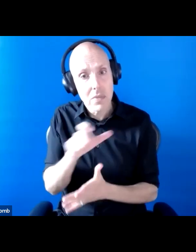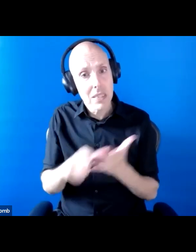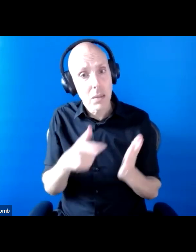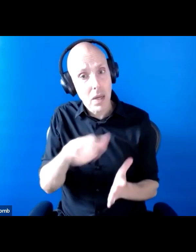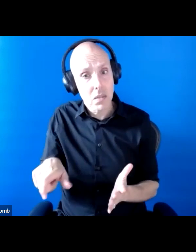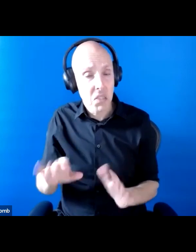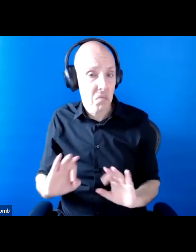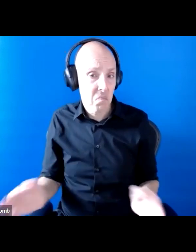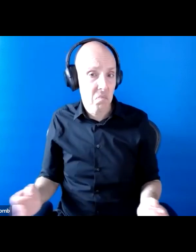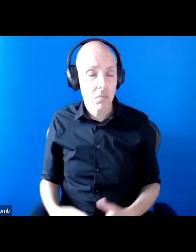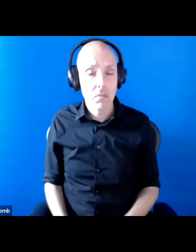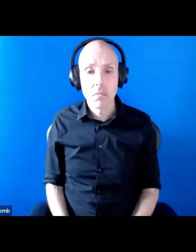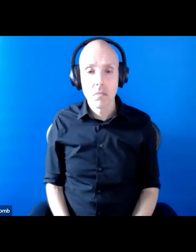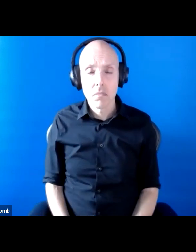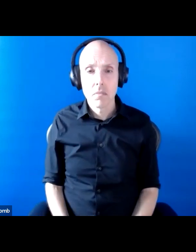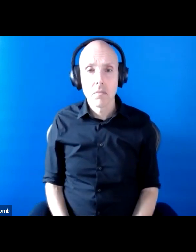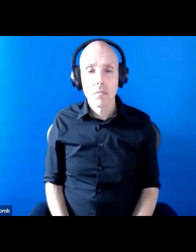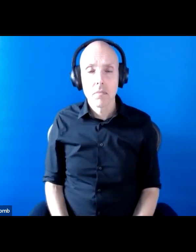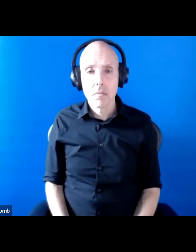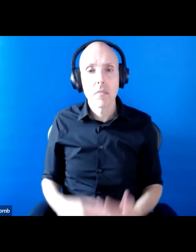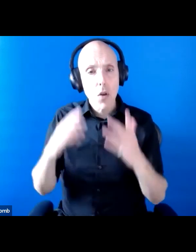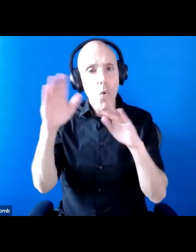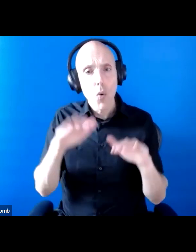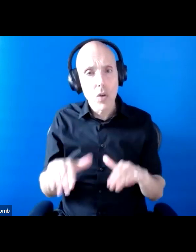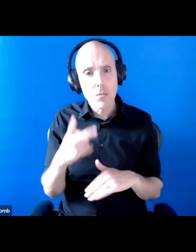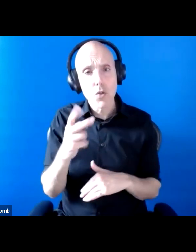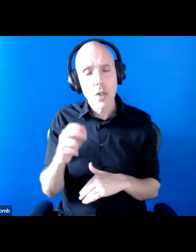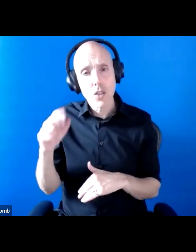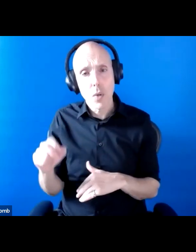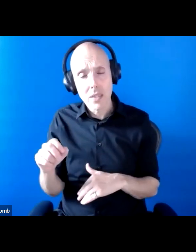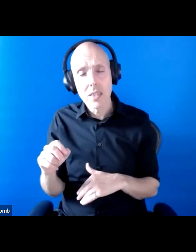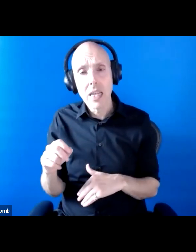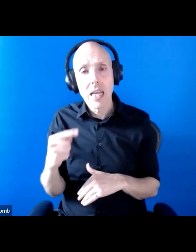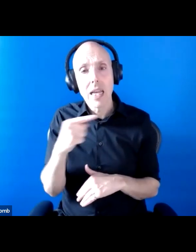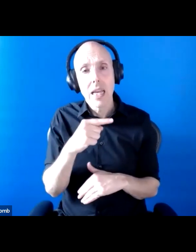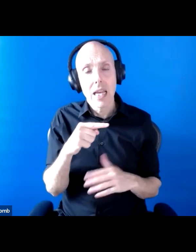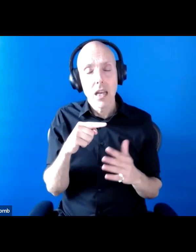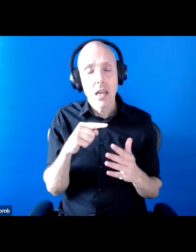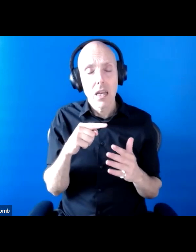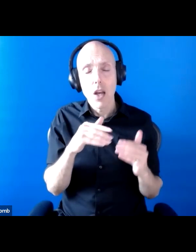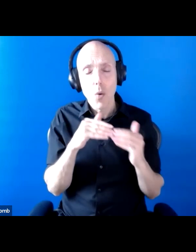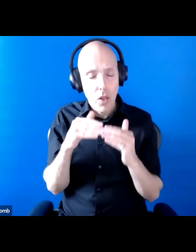In autumn of 2020, Equality and Human Rights Commission did produce guidance to reinforce